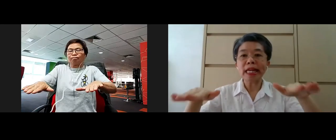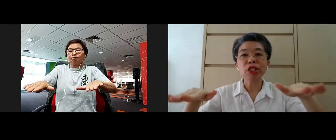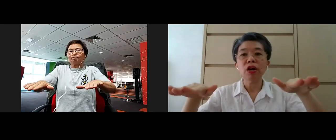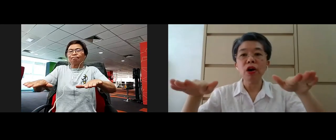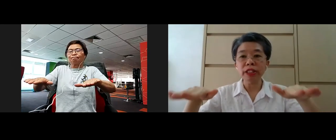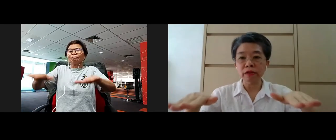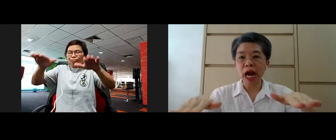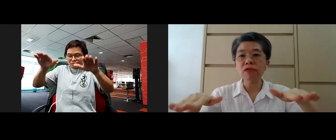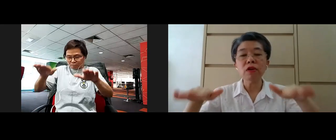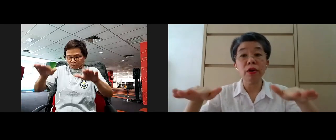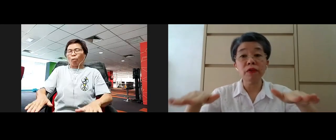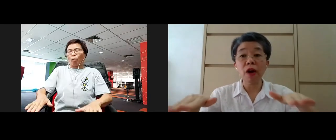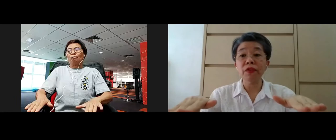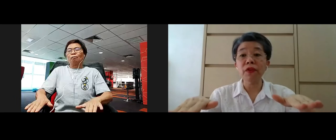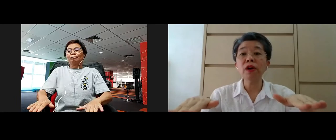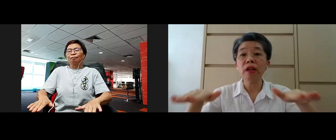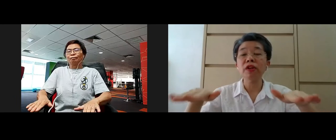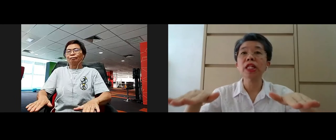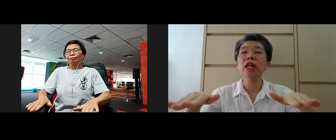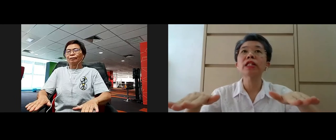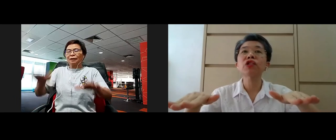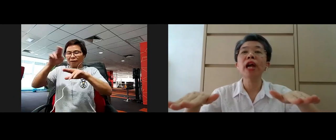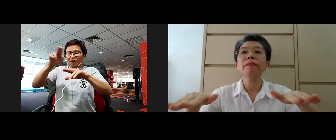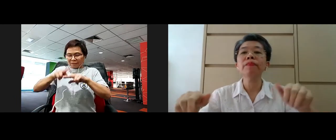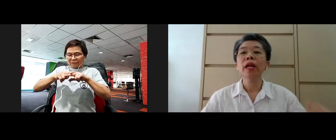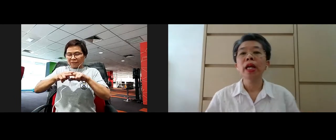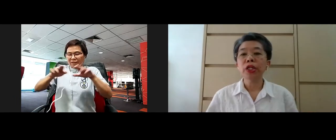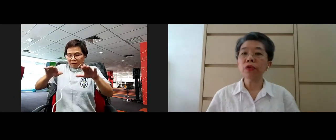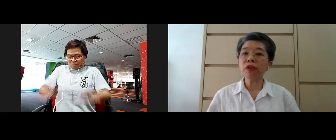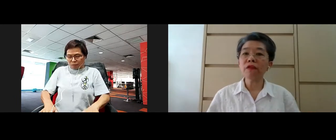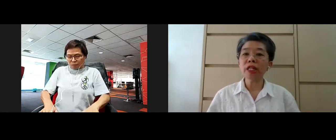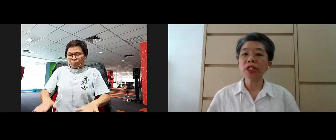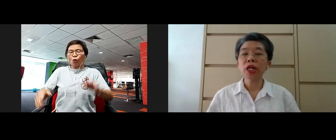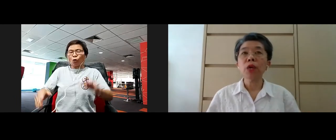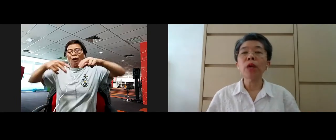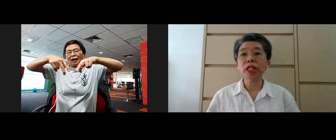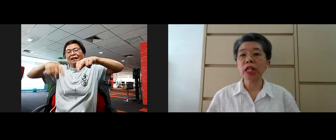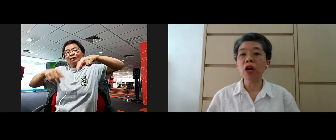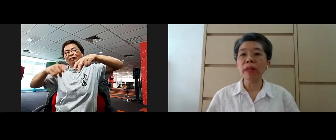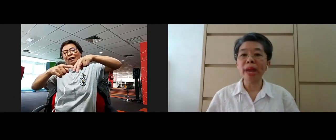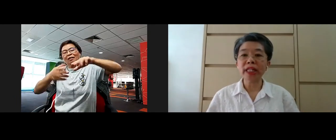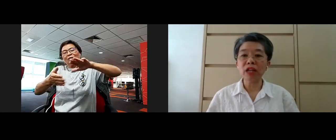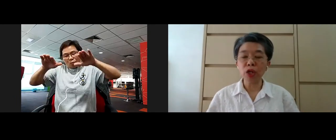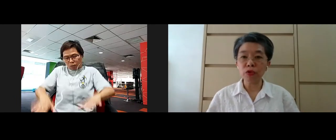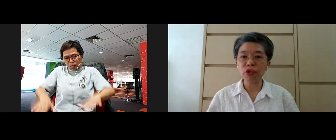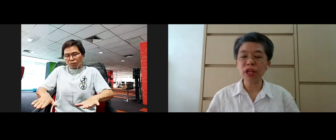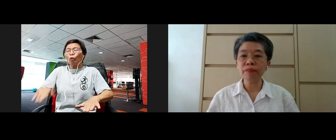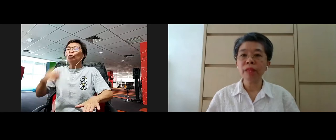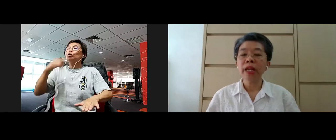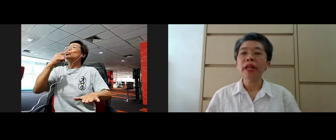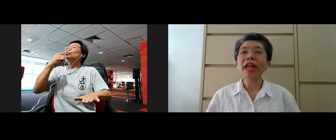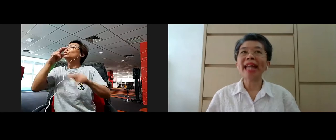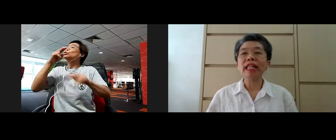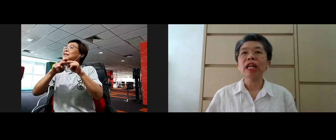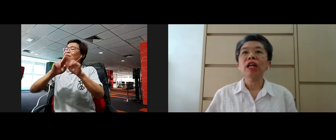you know, placed on the ground of the floor, if you're sitting on the chair. Those of us who are sitting on a meditation cushion,